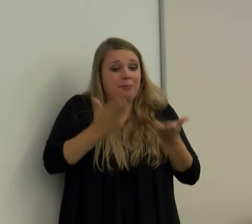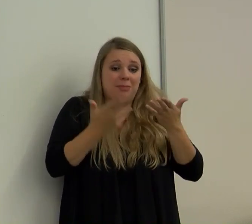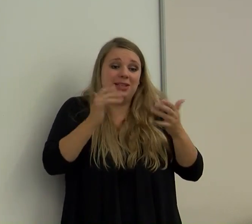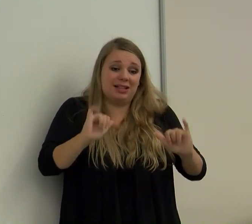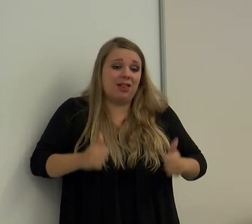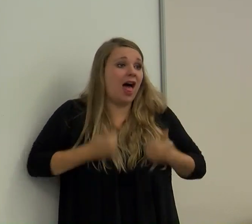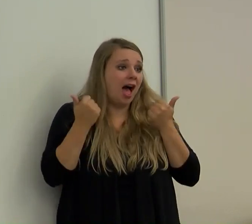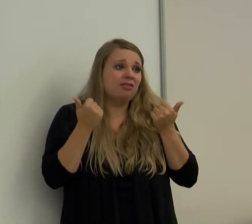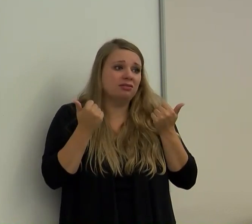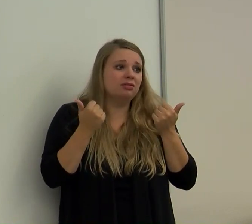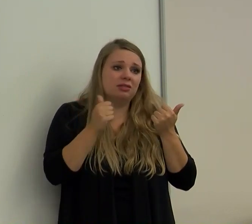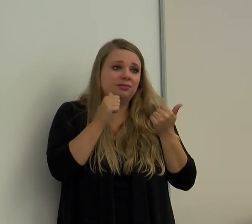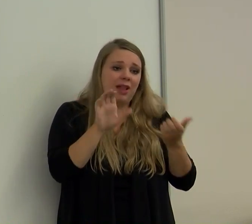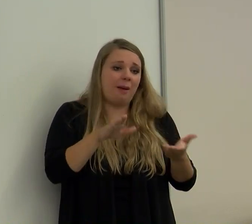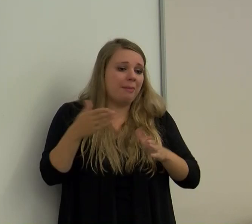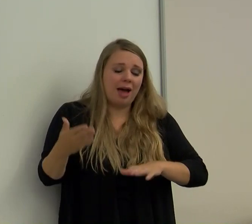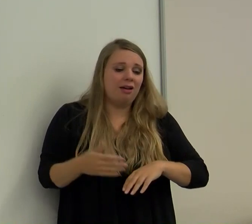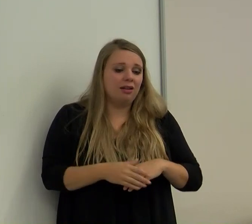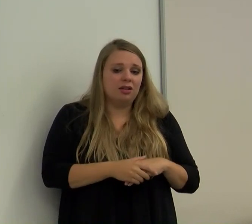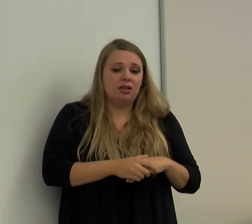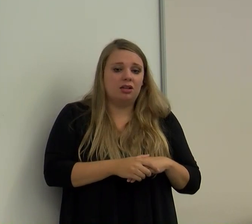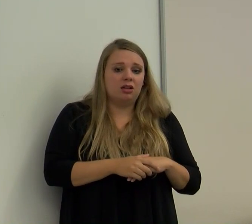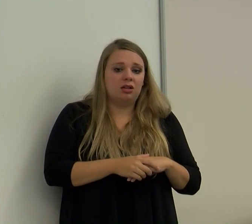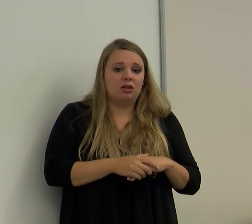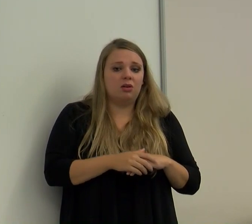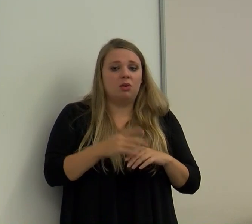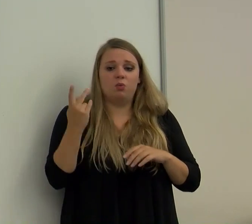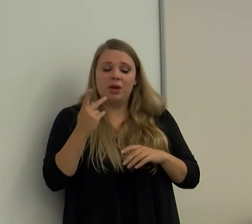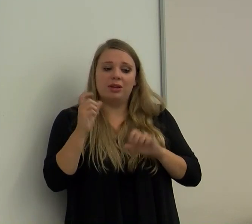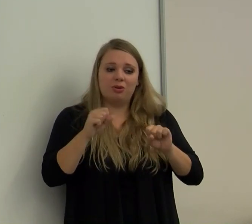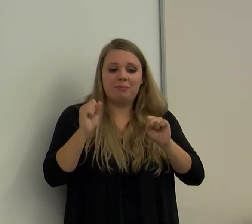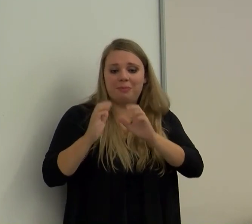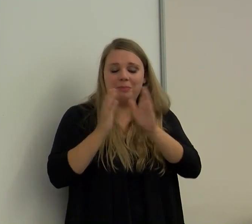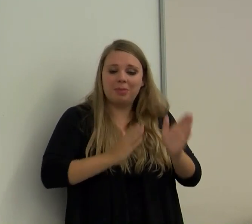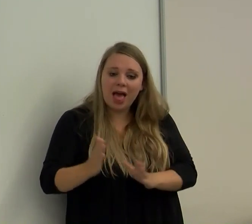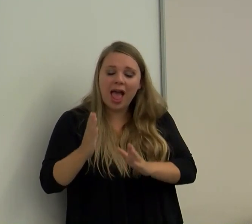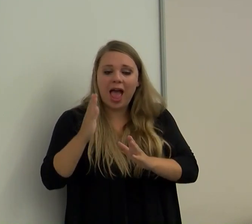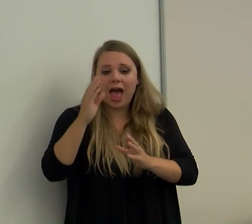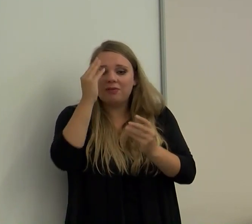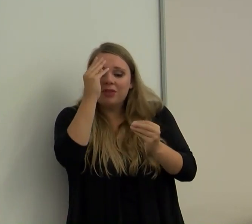And we'd be, you know, looking, you looking towards our retirement plans.